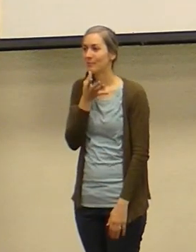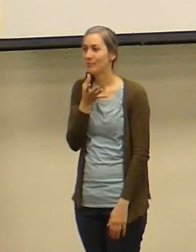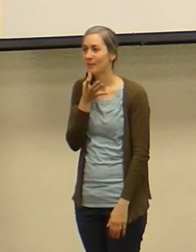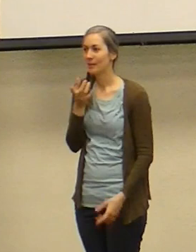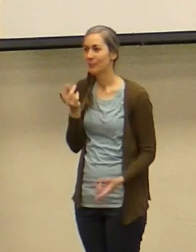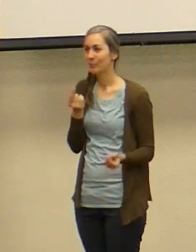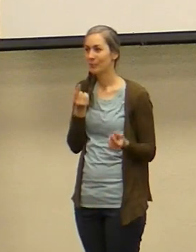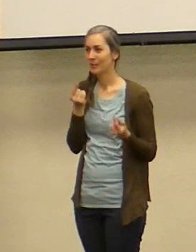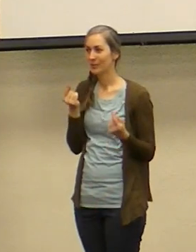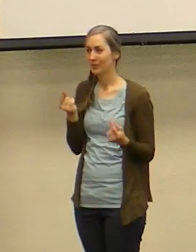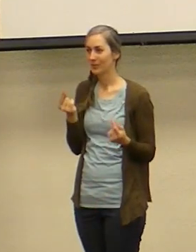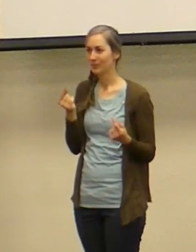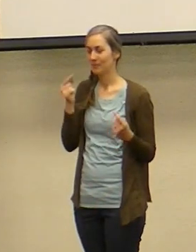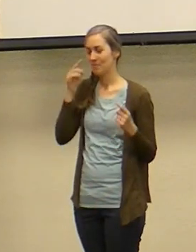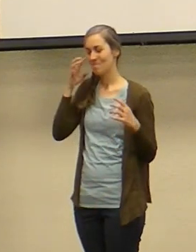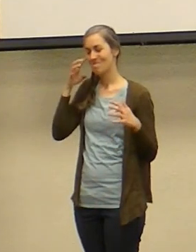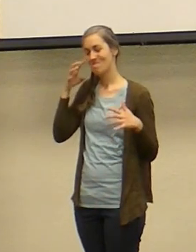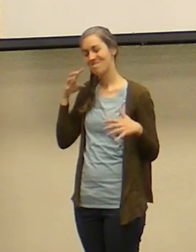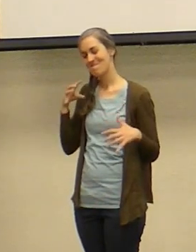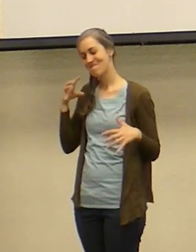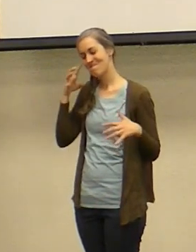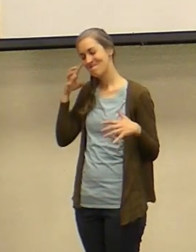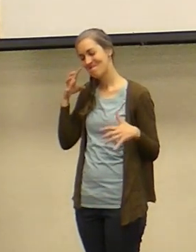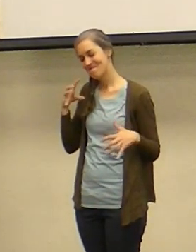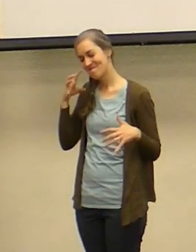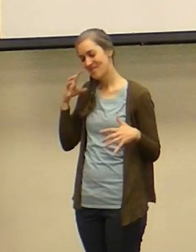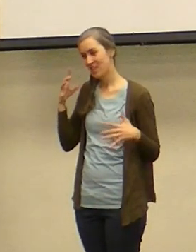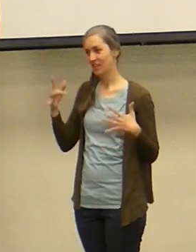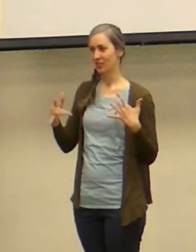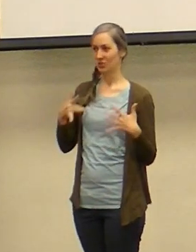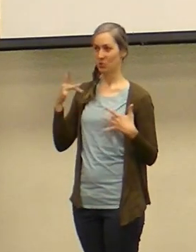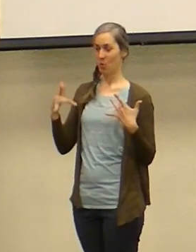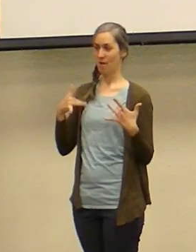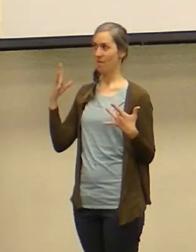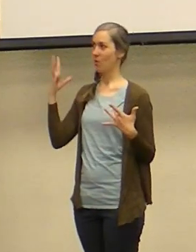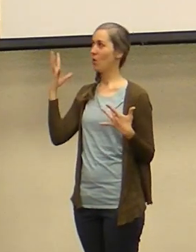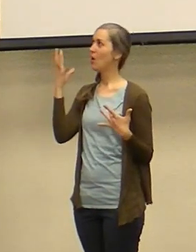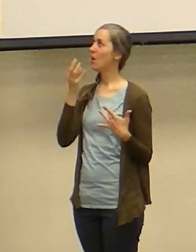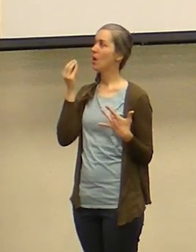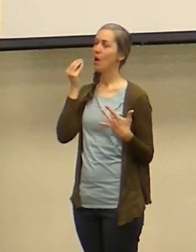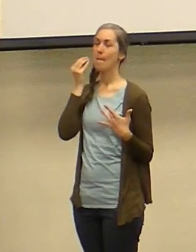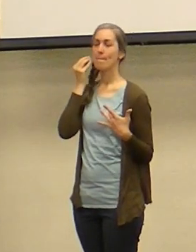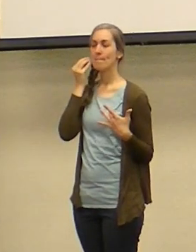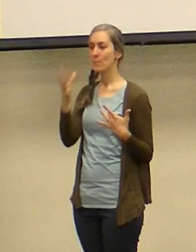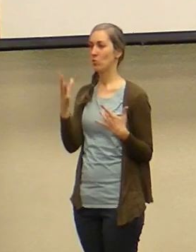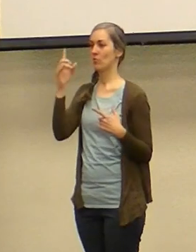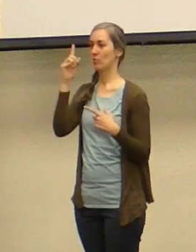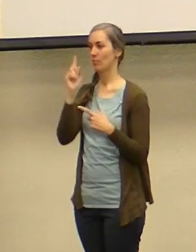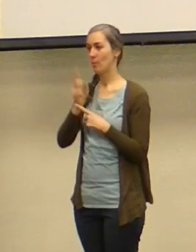loses it but it's a joyful beautiful moment